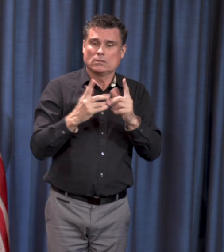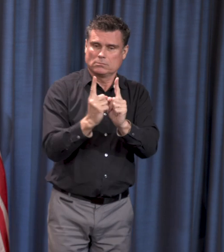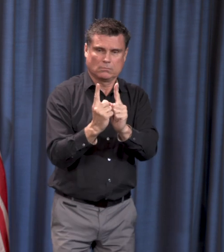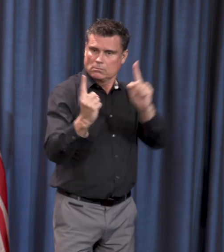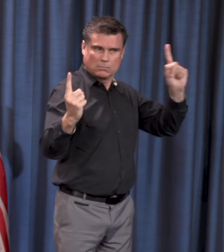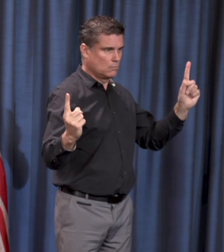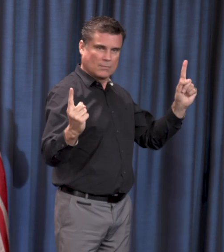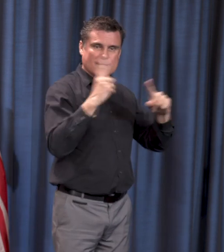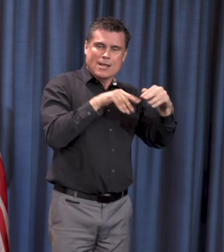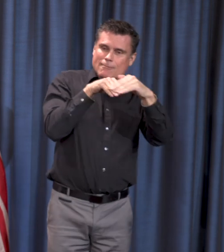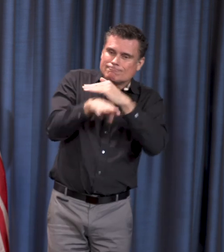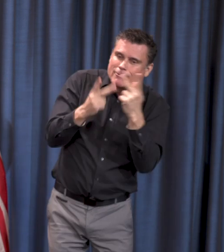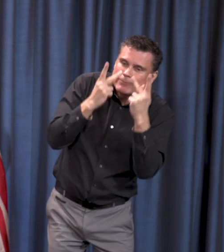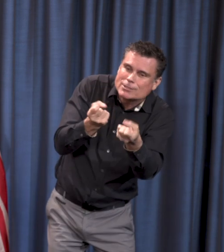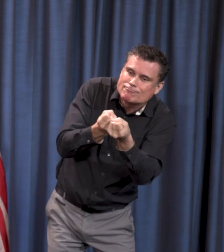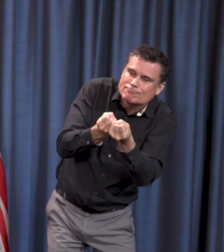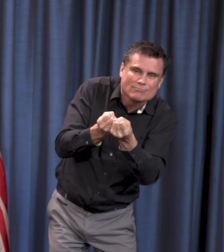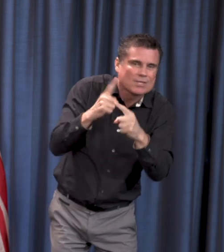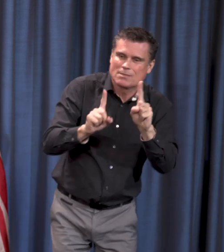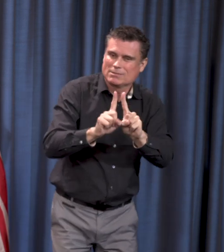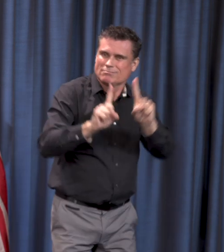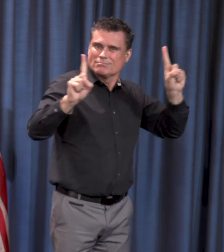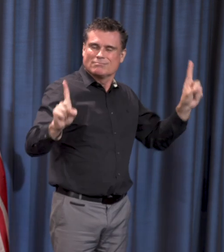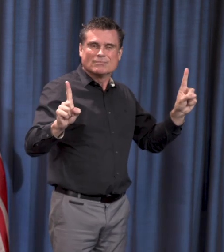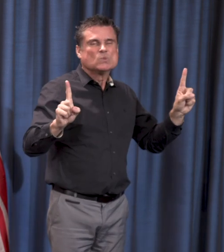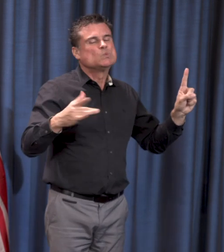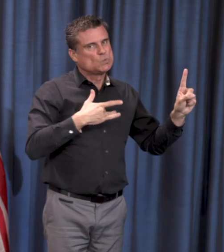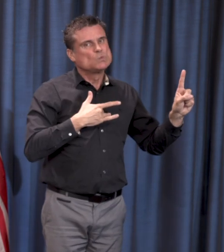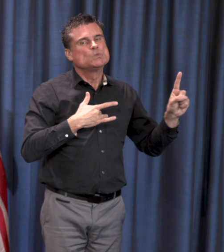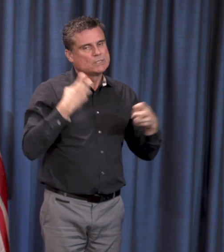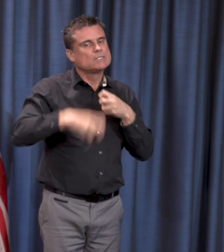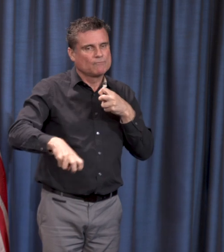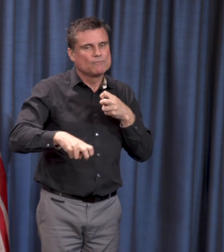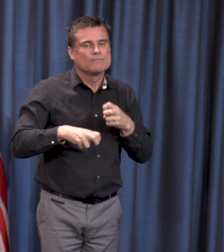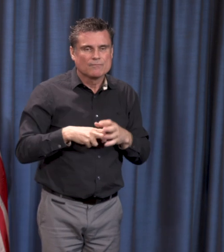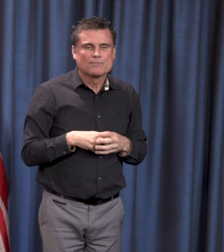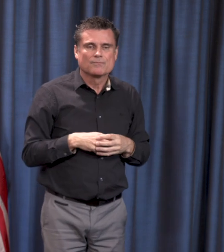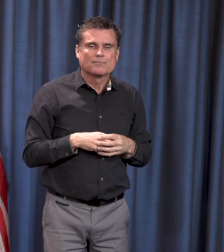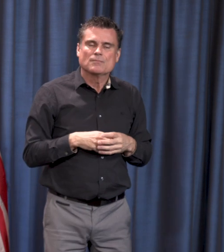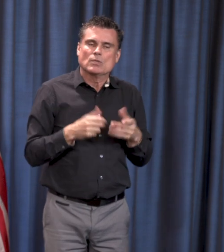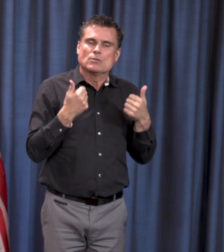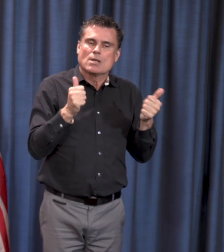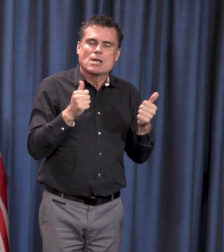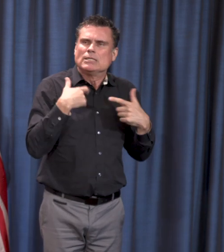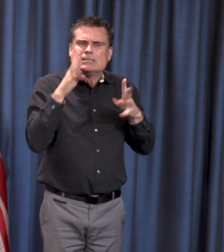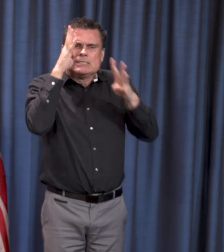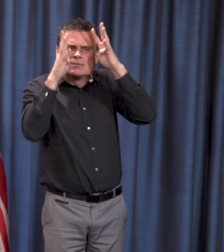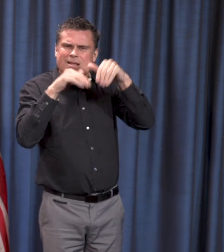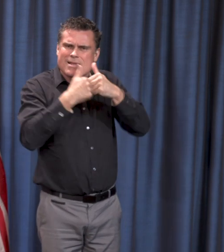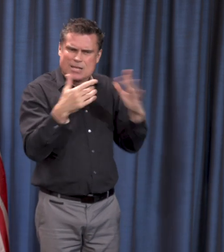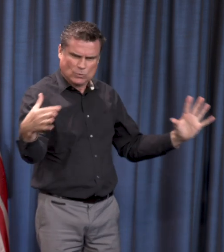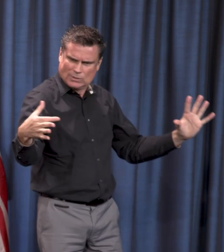-term care homes are going out of their way to try and put in provisions to allow you to connect, even if you're not physically present.